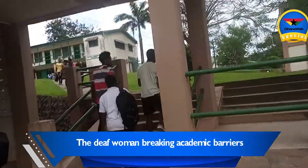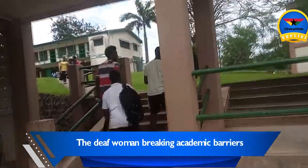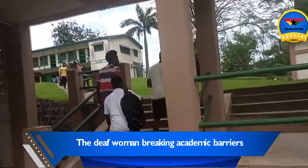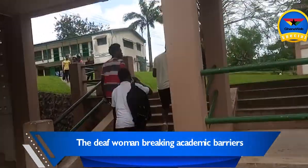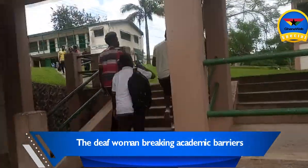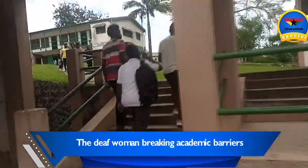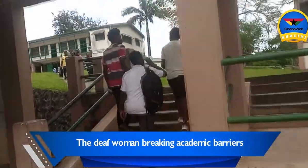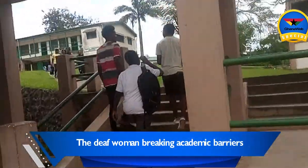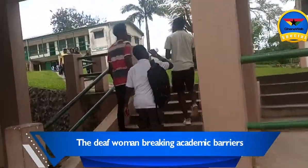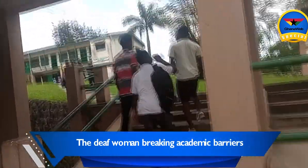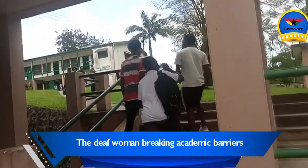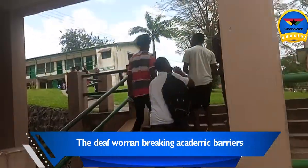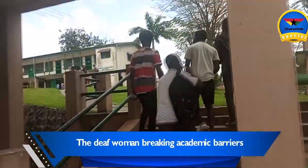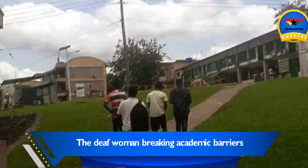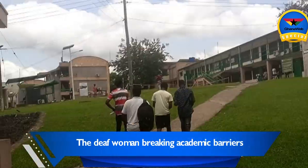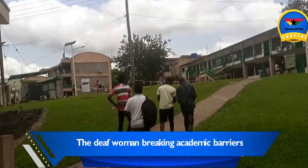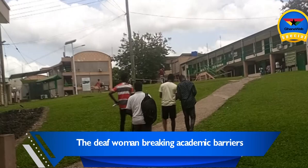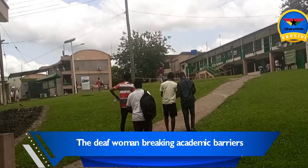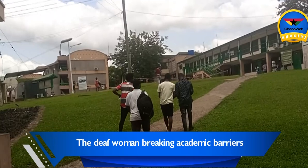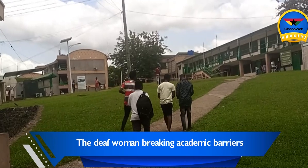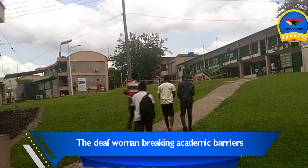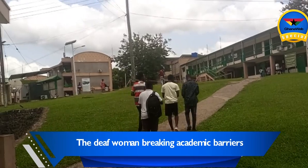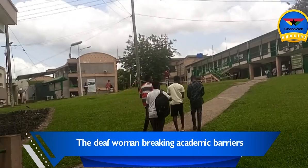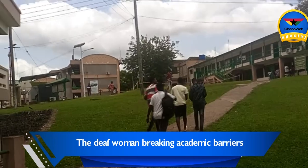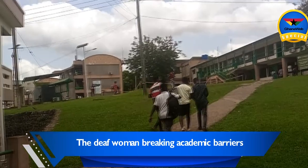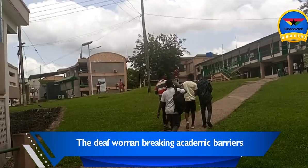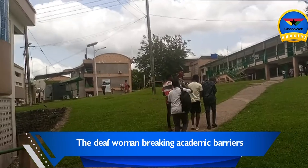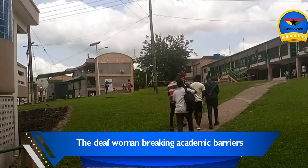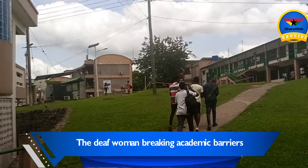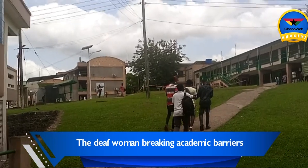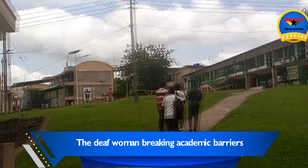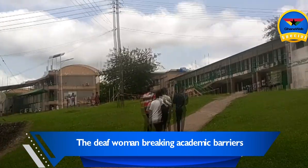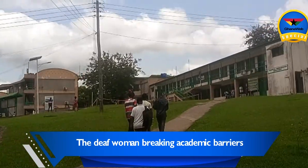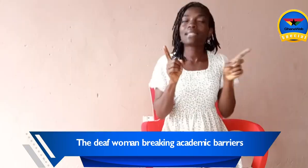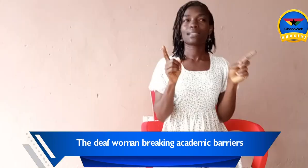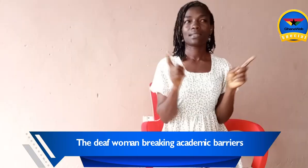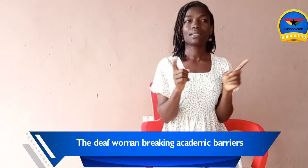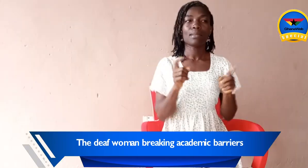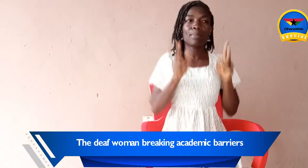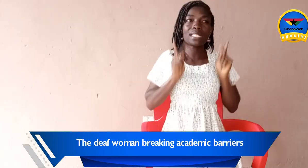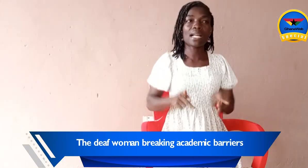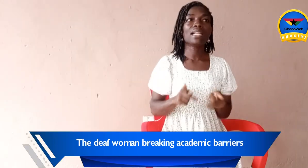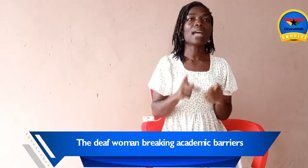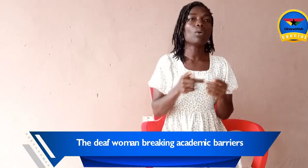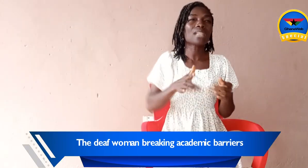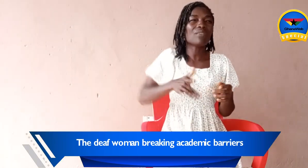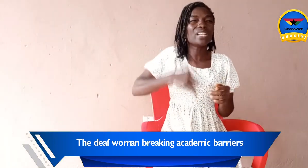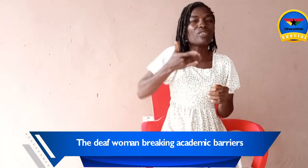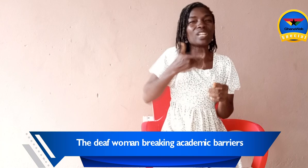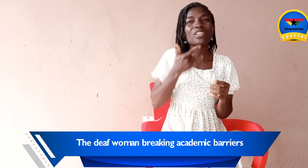This, she said, affected her performance badly as she began to fail. Personally, I was having the feeling of,